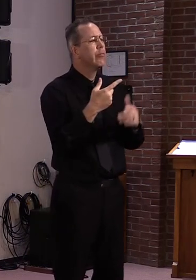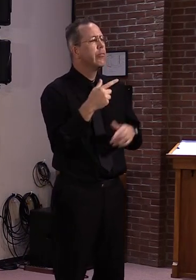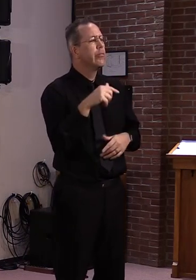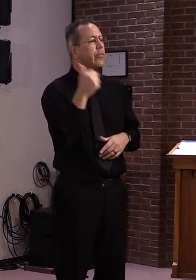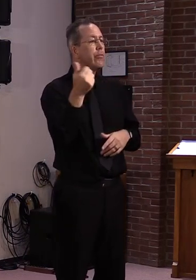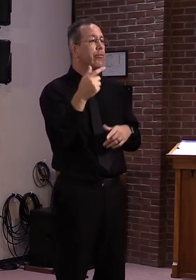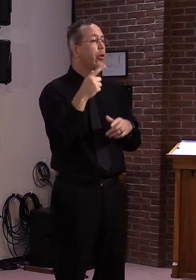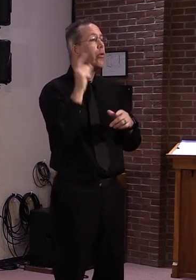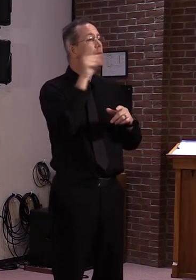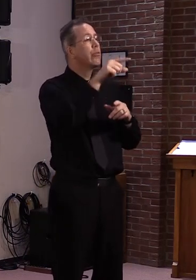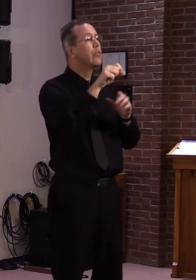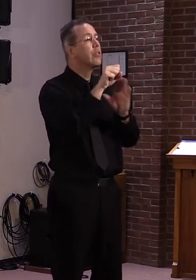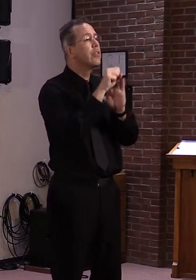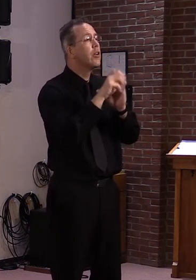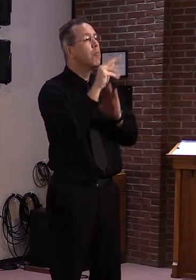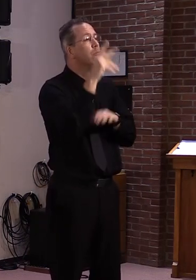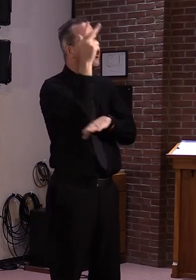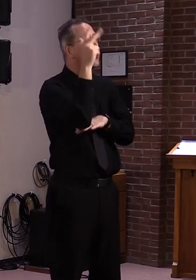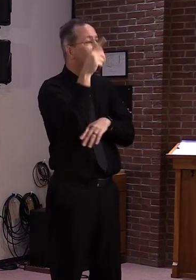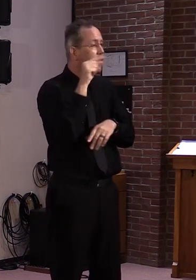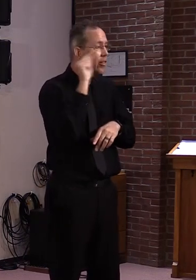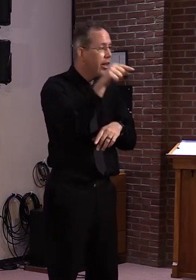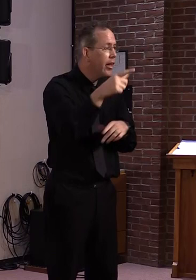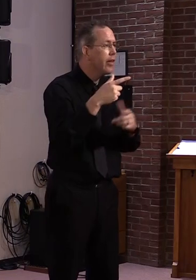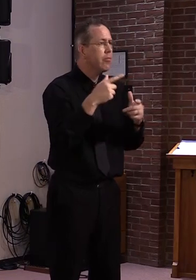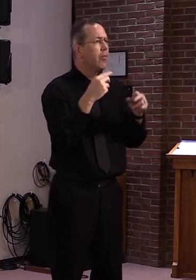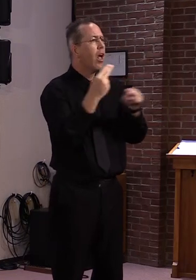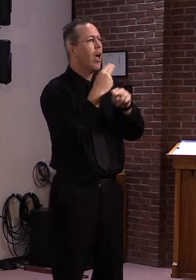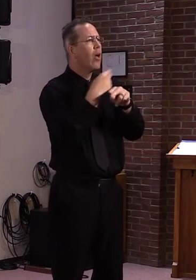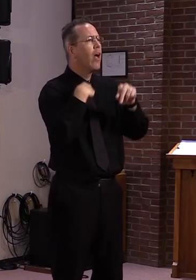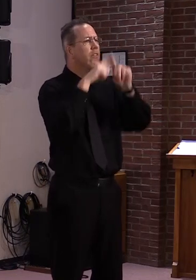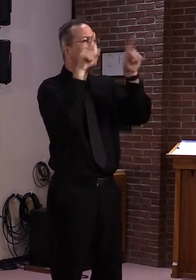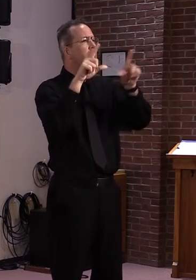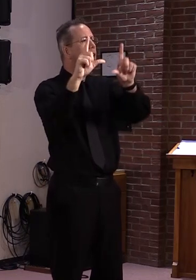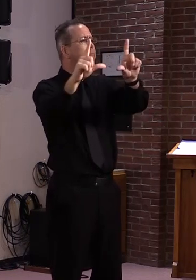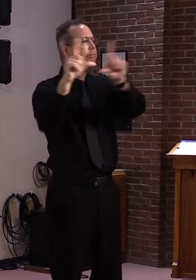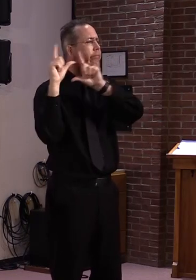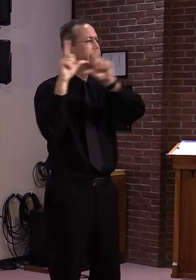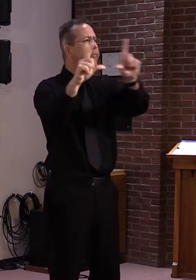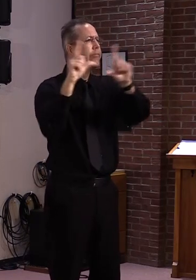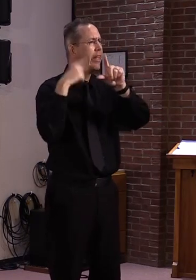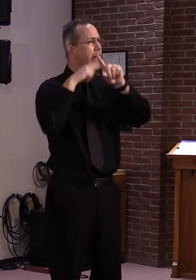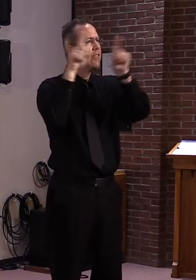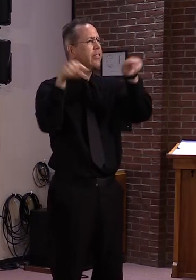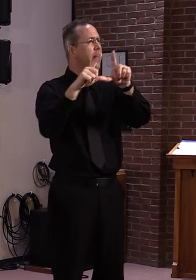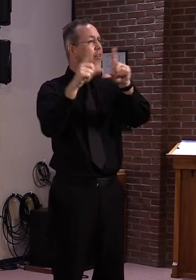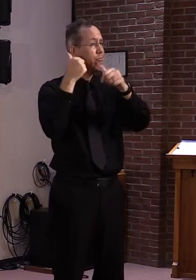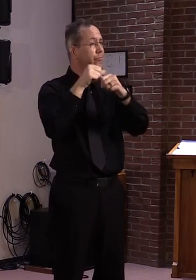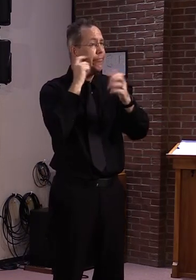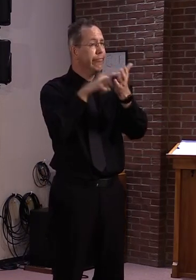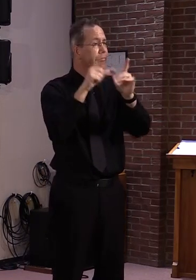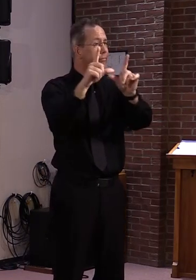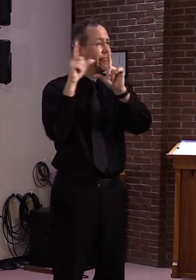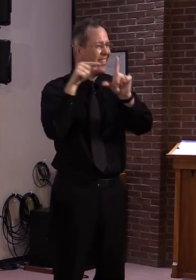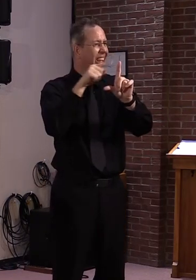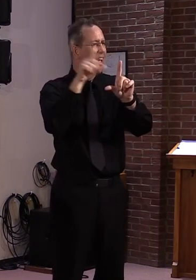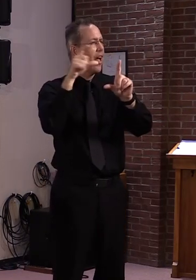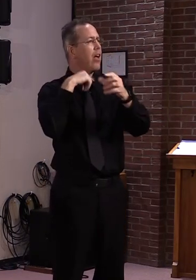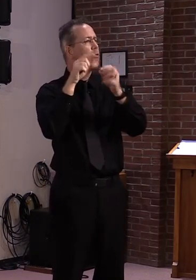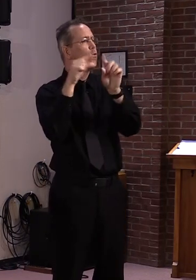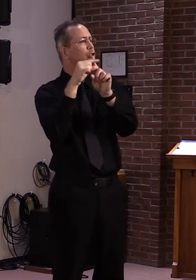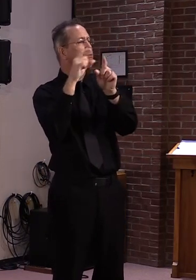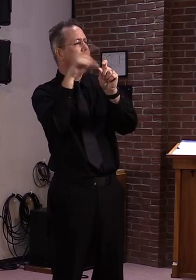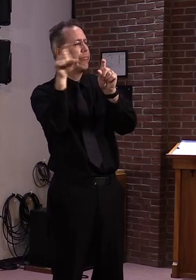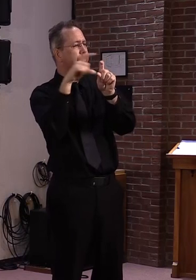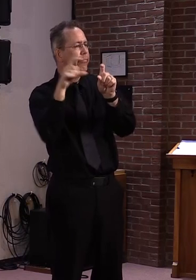road signs. You see some of the road signs now, but those messages will continue to change. We'll have Vermonters talking to